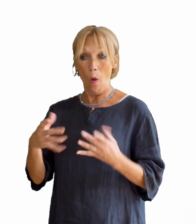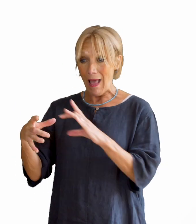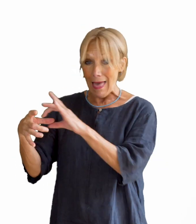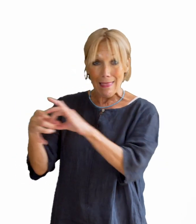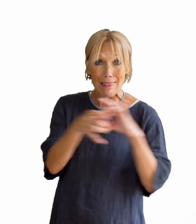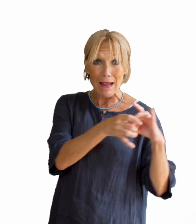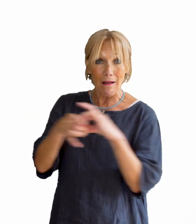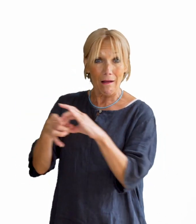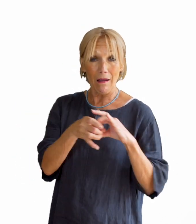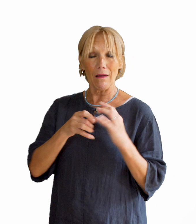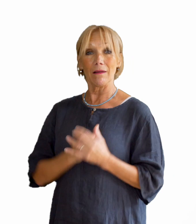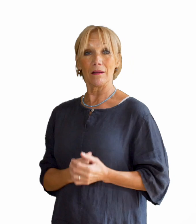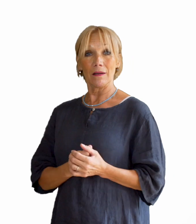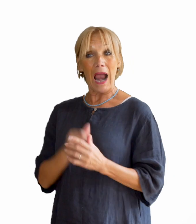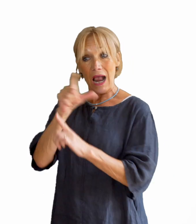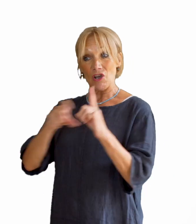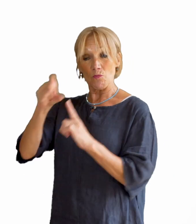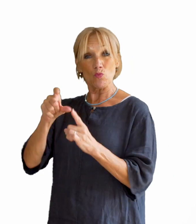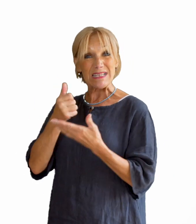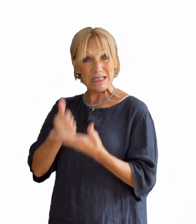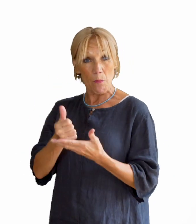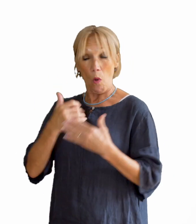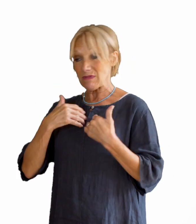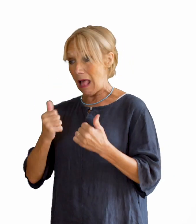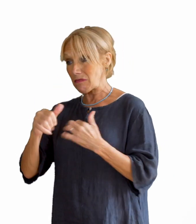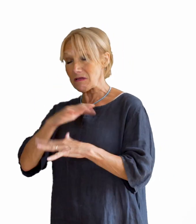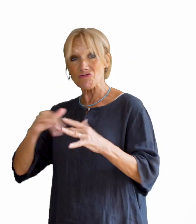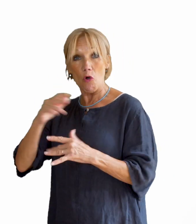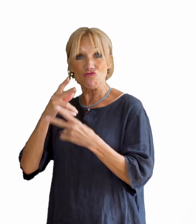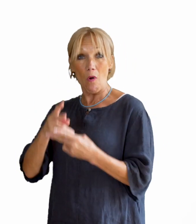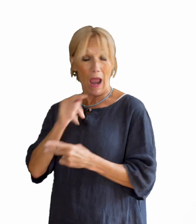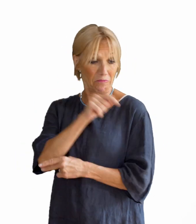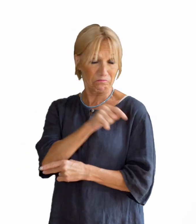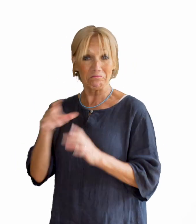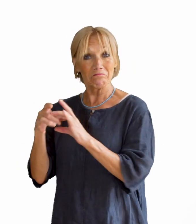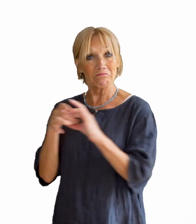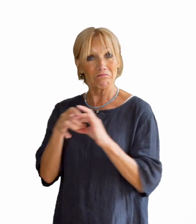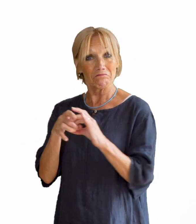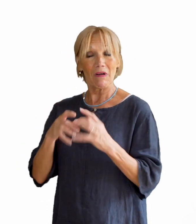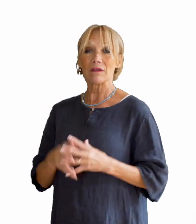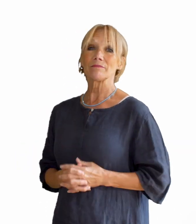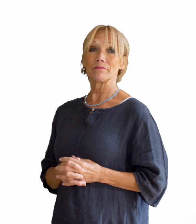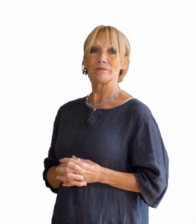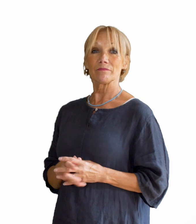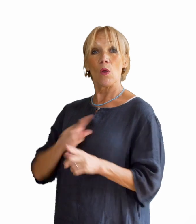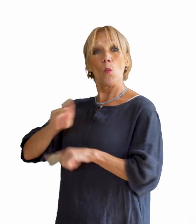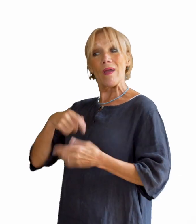health and social care services and community support such as meeting centres. We have the following recommendations.